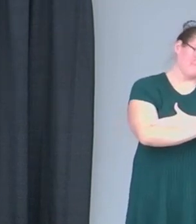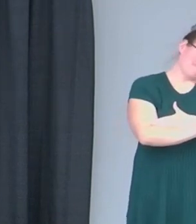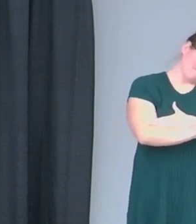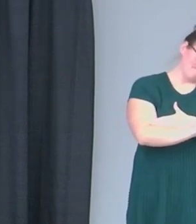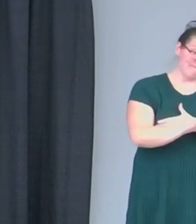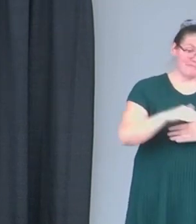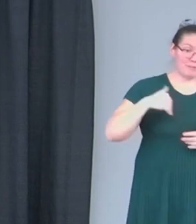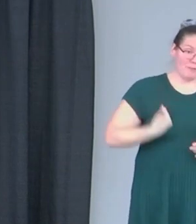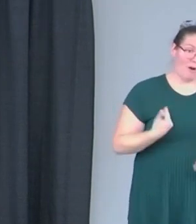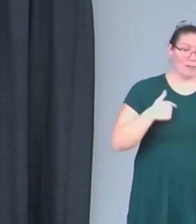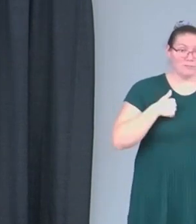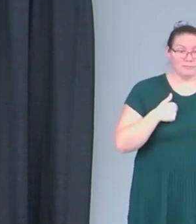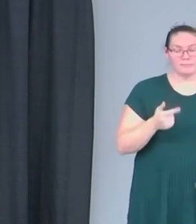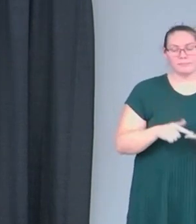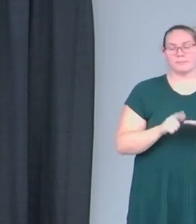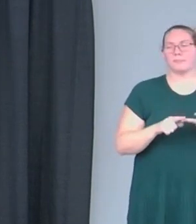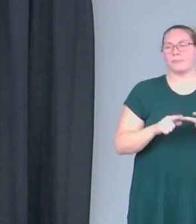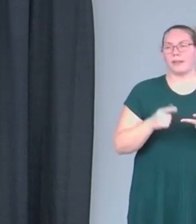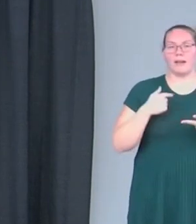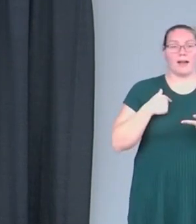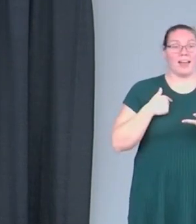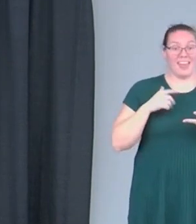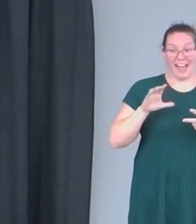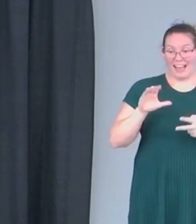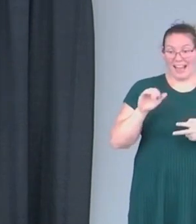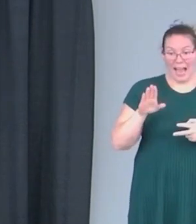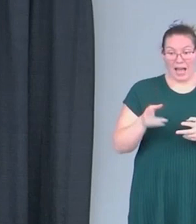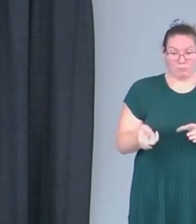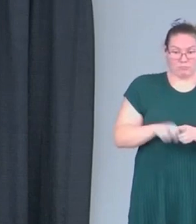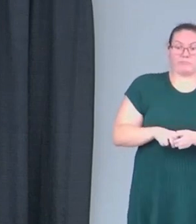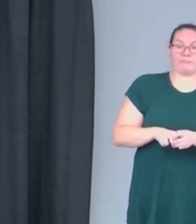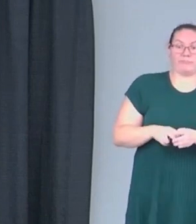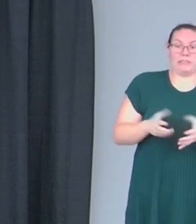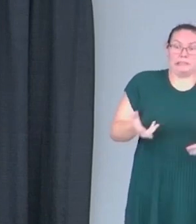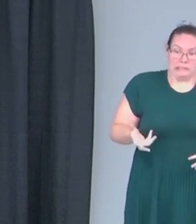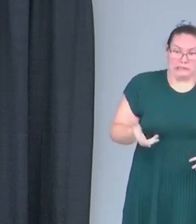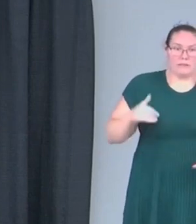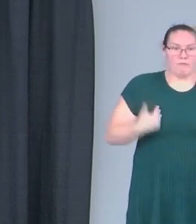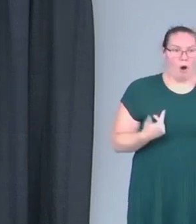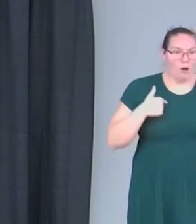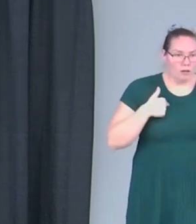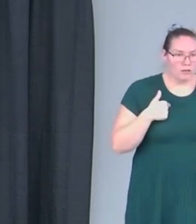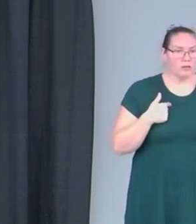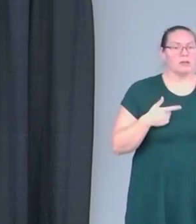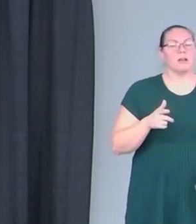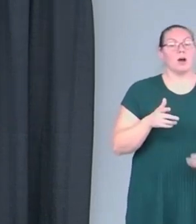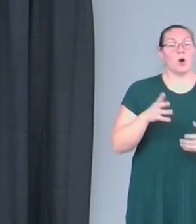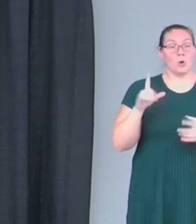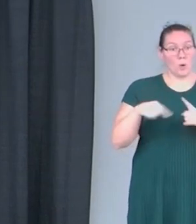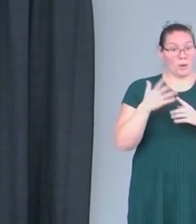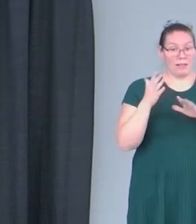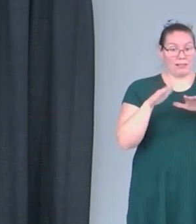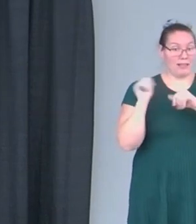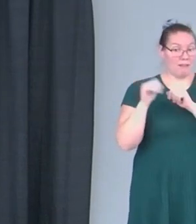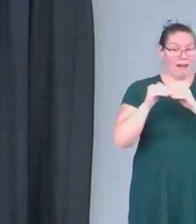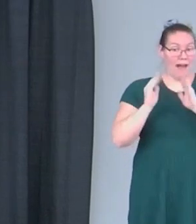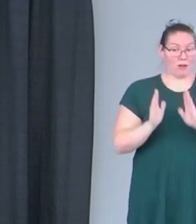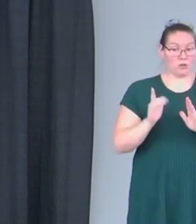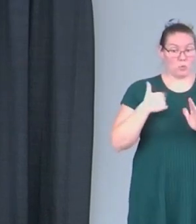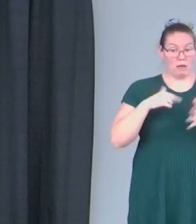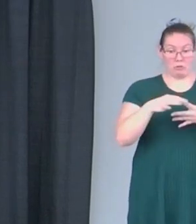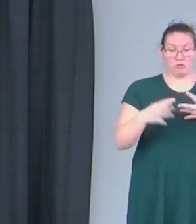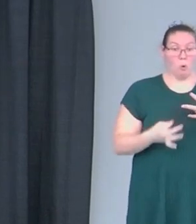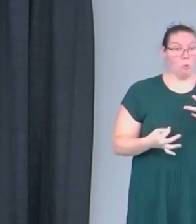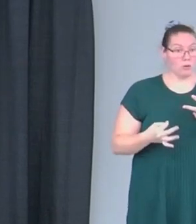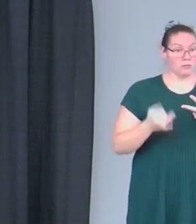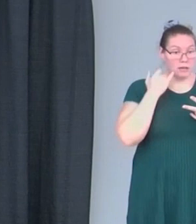I have to be at fault that I got myself into that cab. Like when we go out the door, we make a choice. We have to be accountable